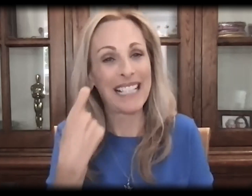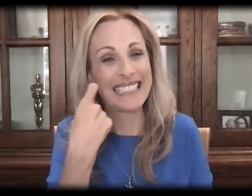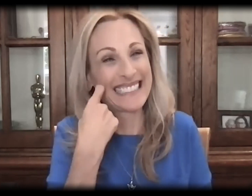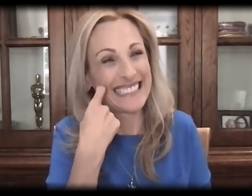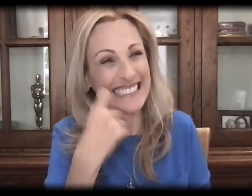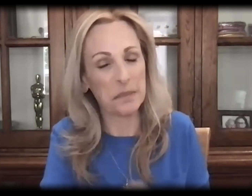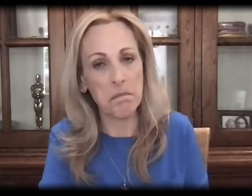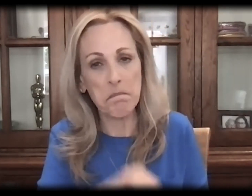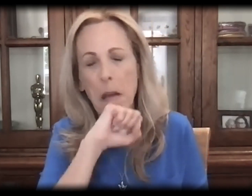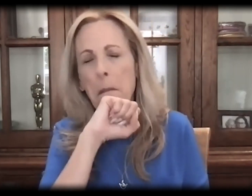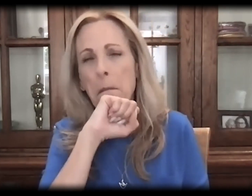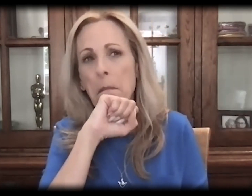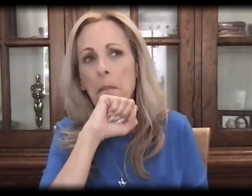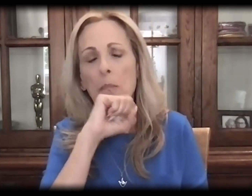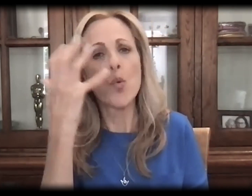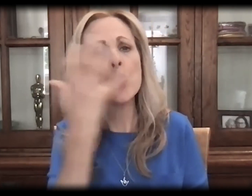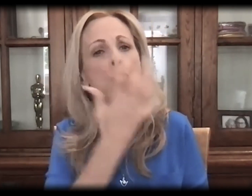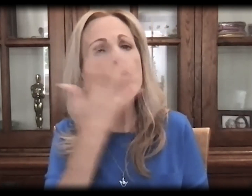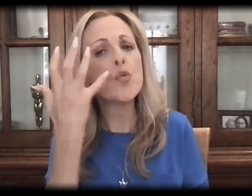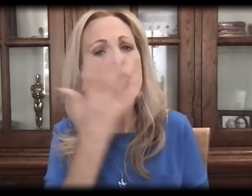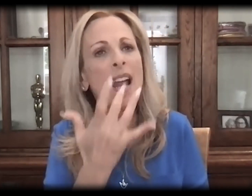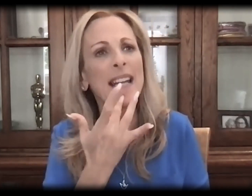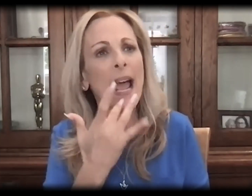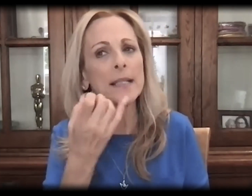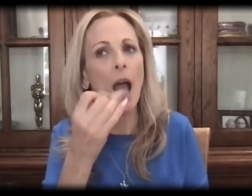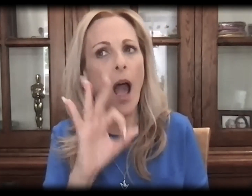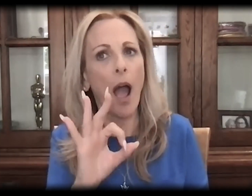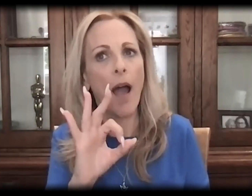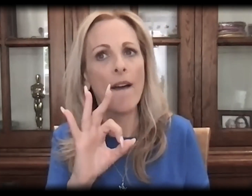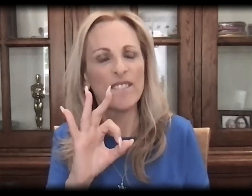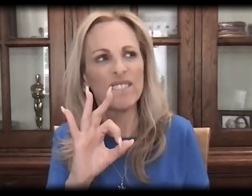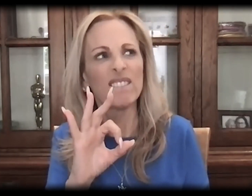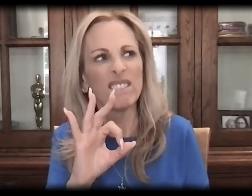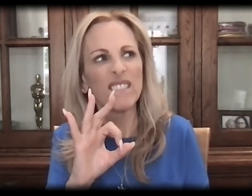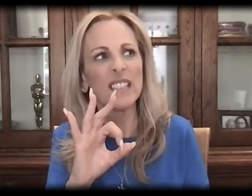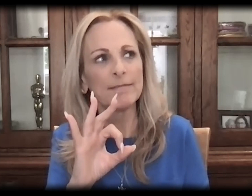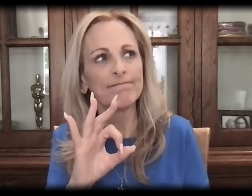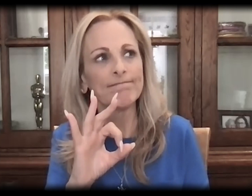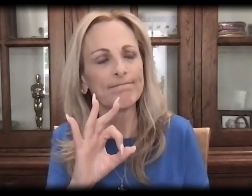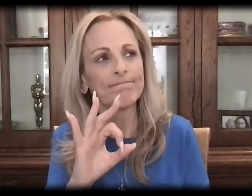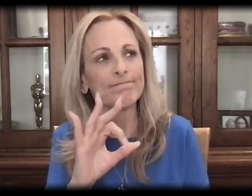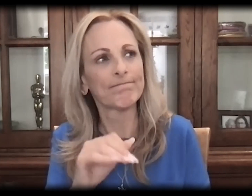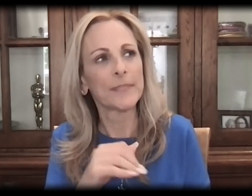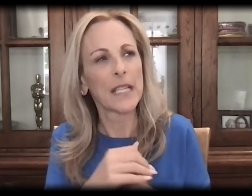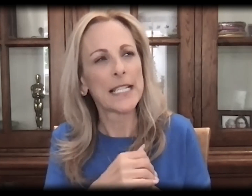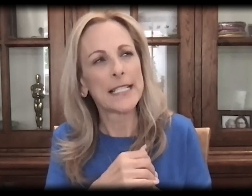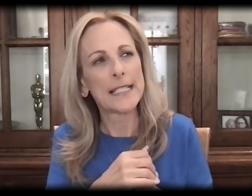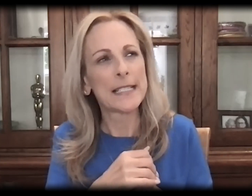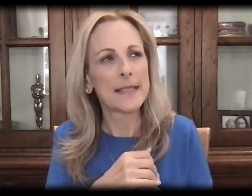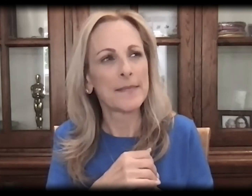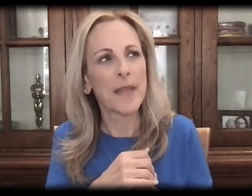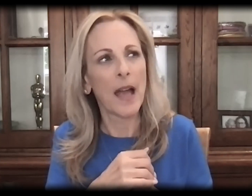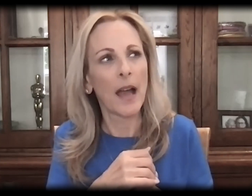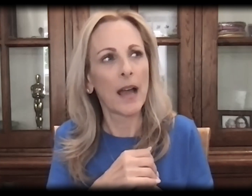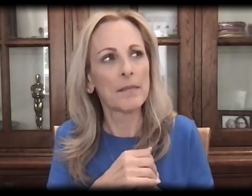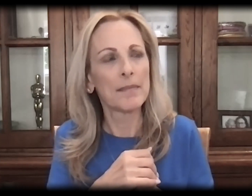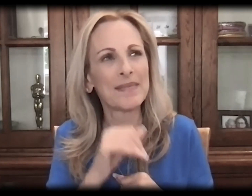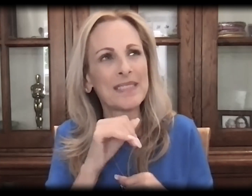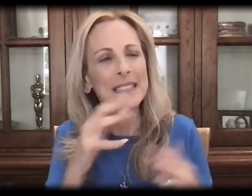But there was one egregious example that really knocked me for a loop. And I got a real taste of, how can I say